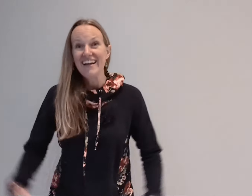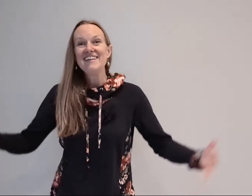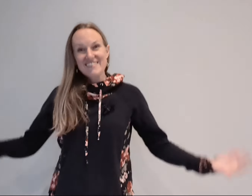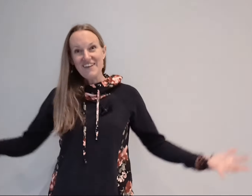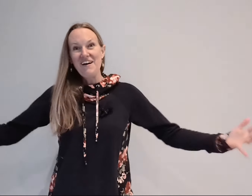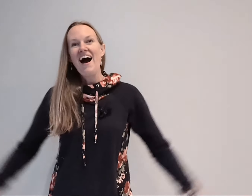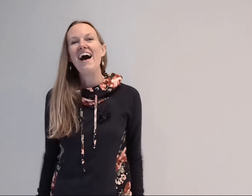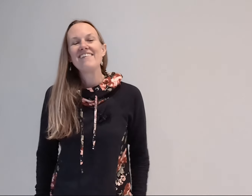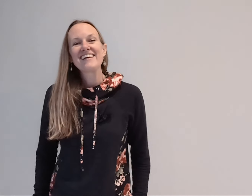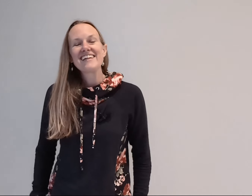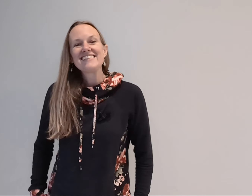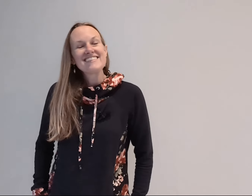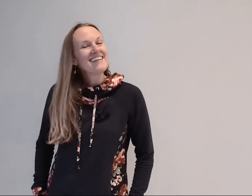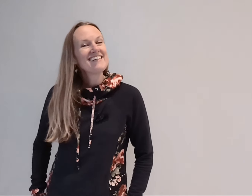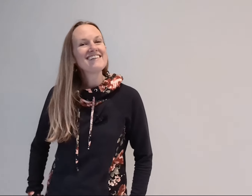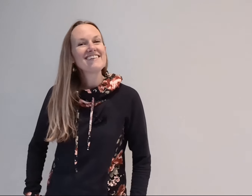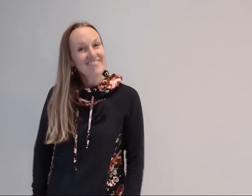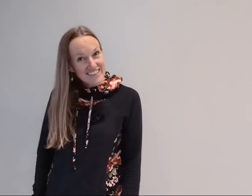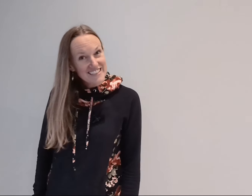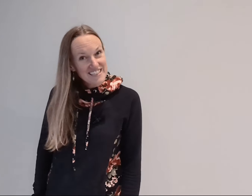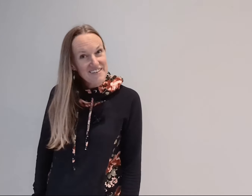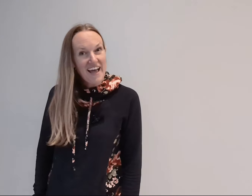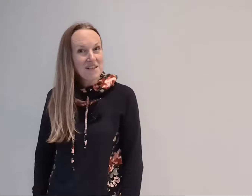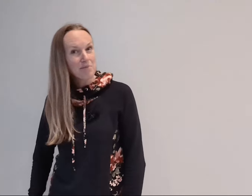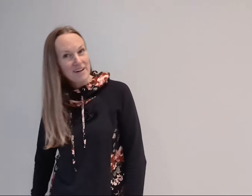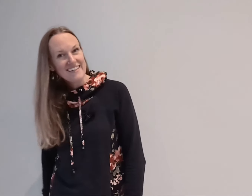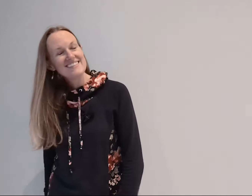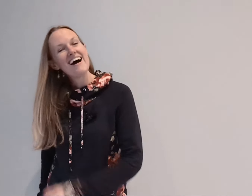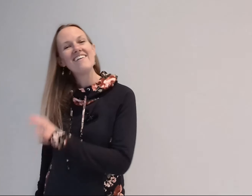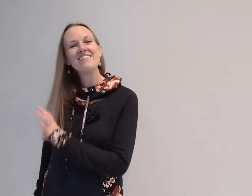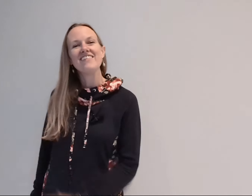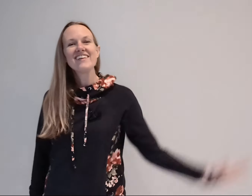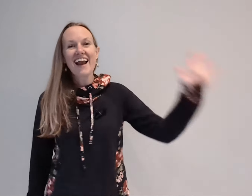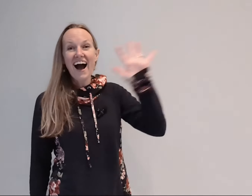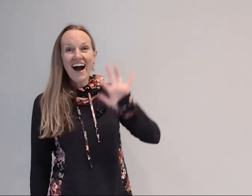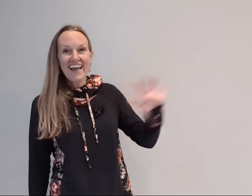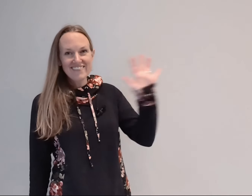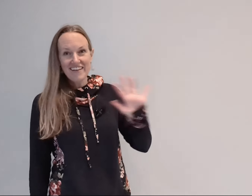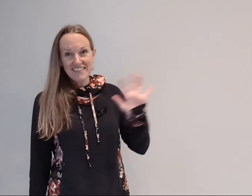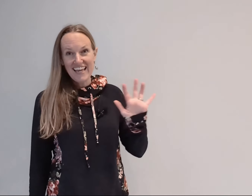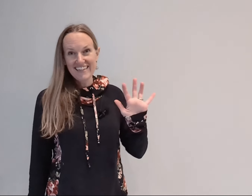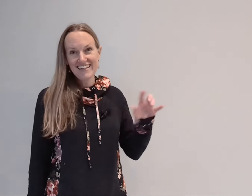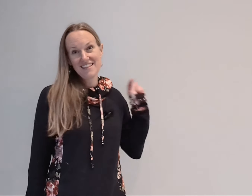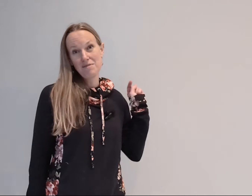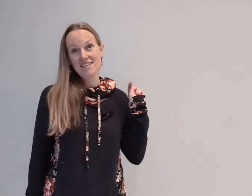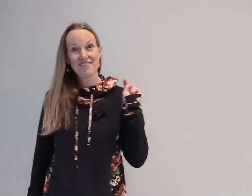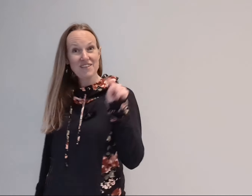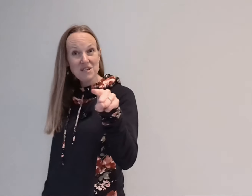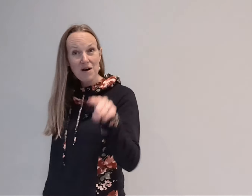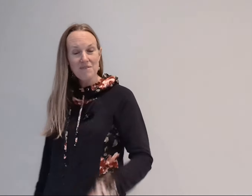so uh we're gonna get started learning verse two and the bridge uh remember that i am left-handed that means if you are